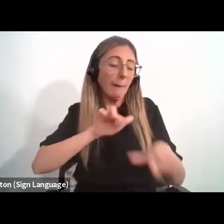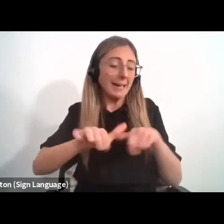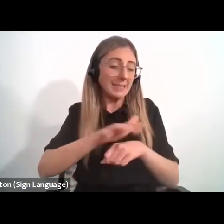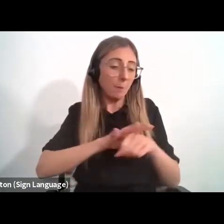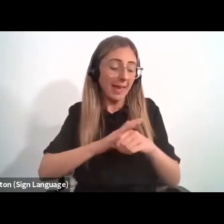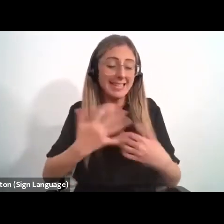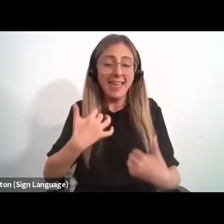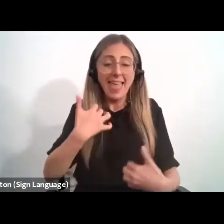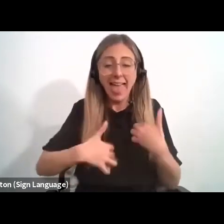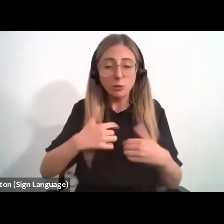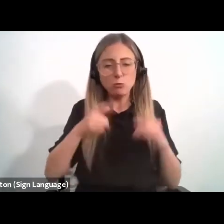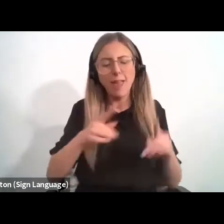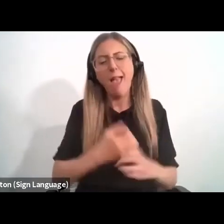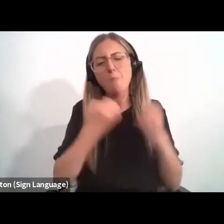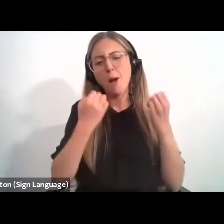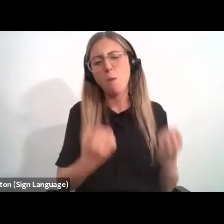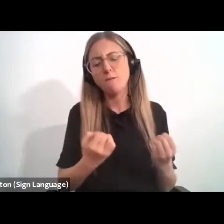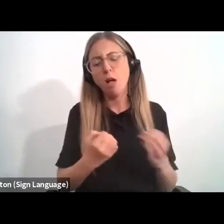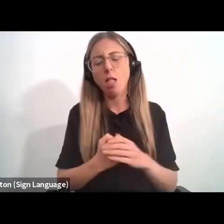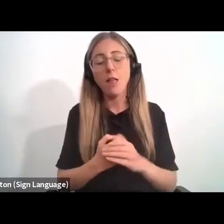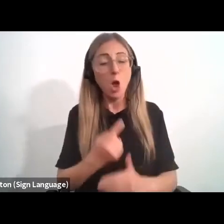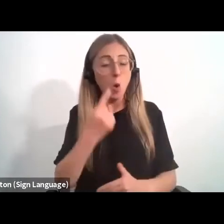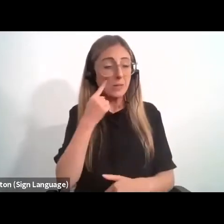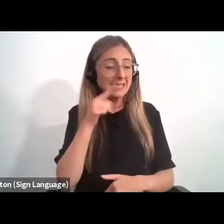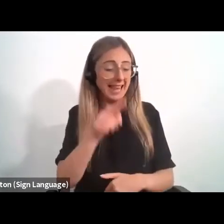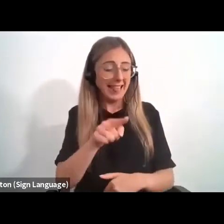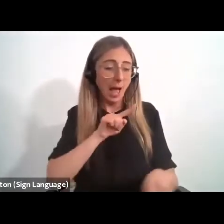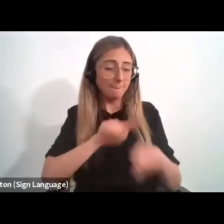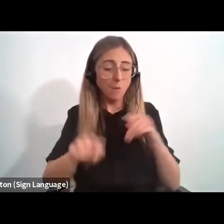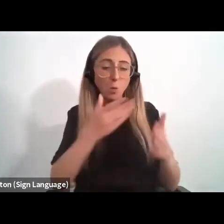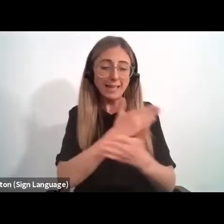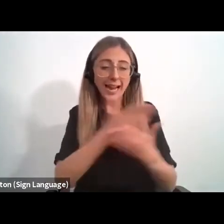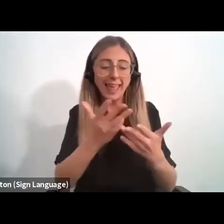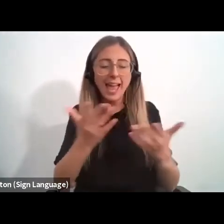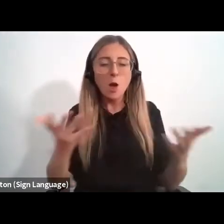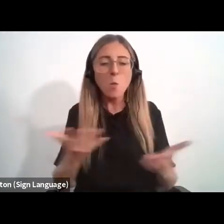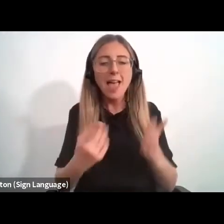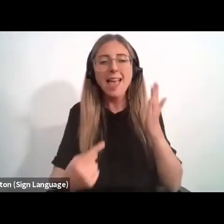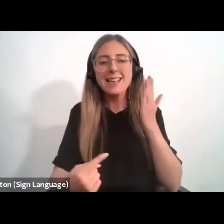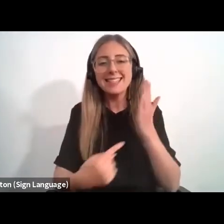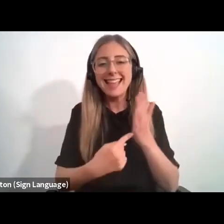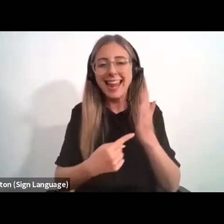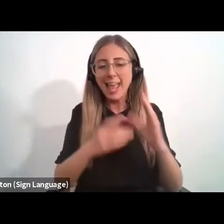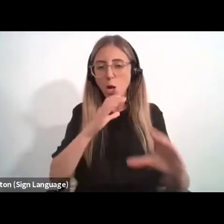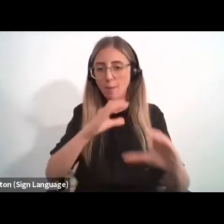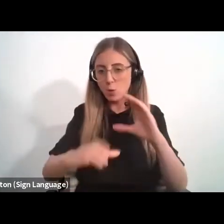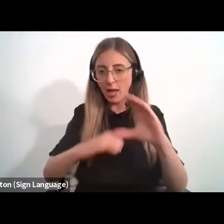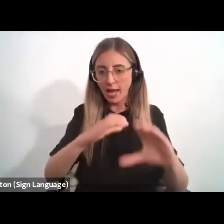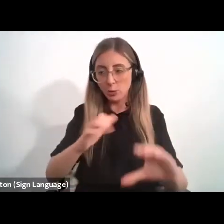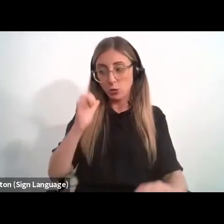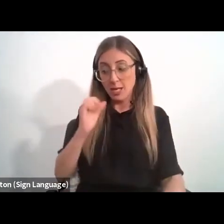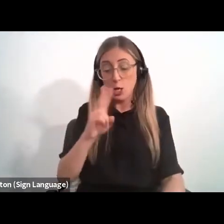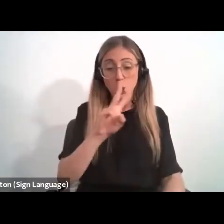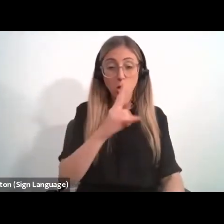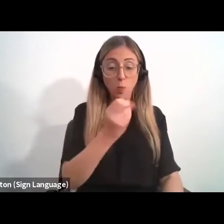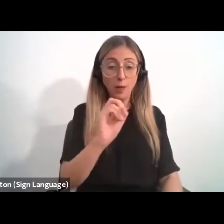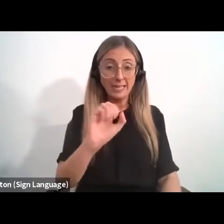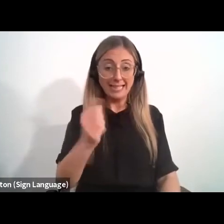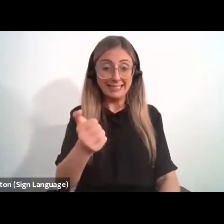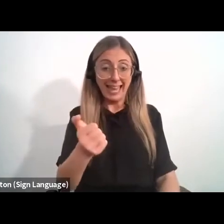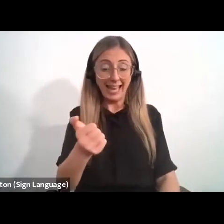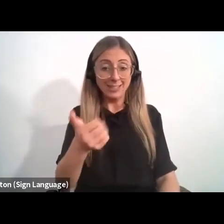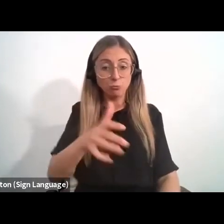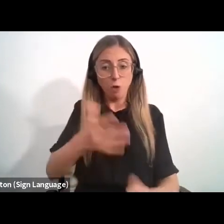The energy is palpable. We see this most prominently in telecommunications. In 2006, according to The Economist,